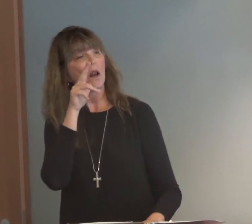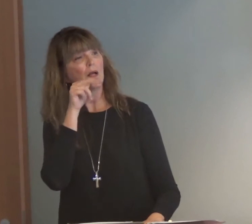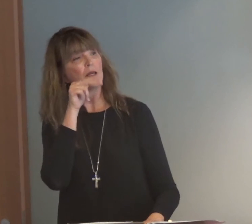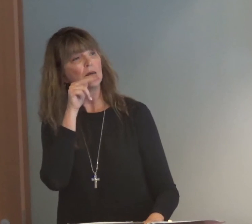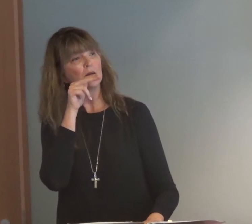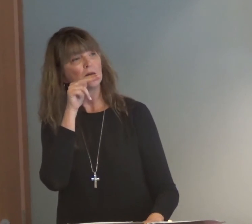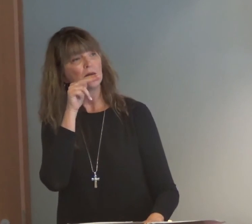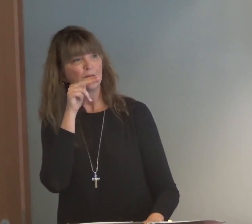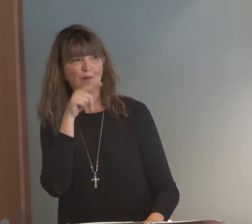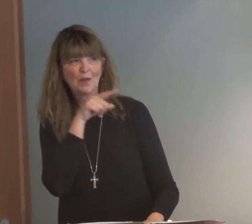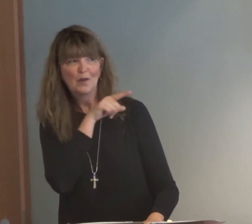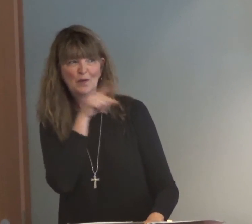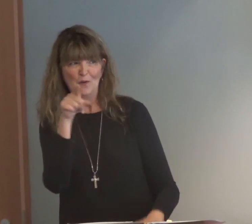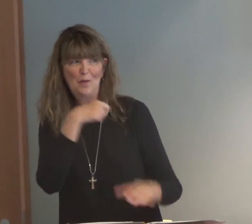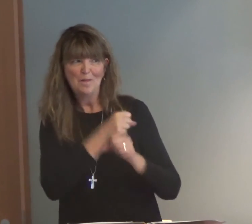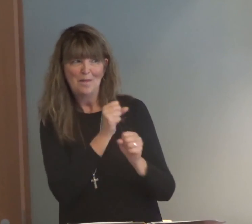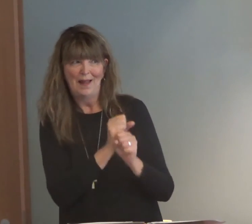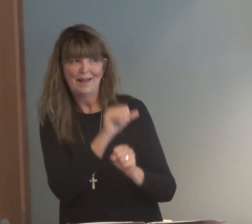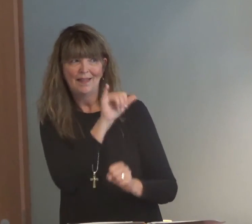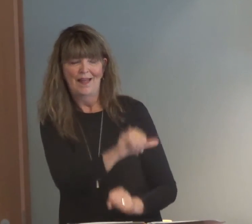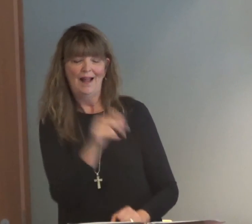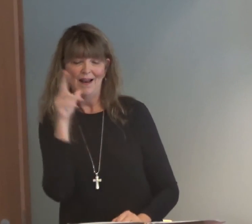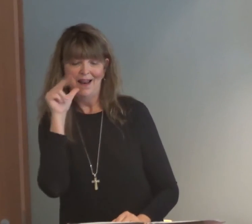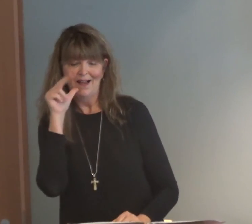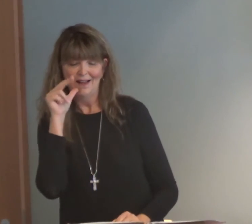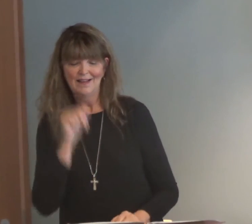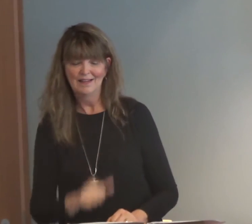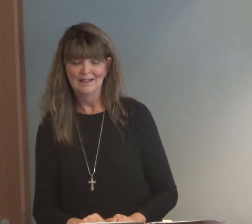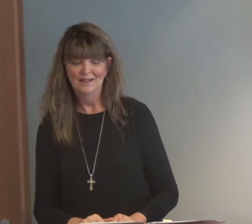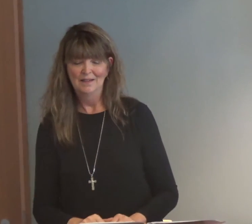Life is luck. Life you make it.